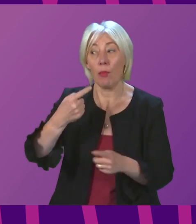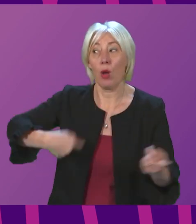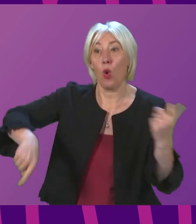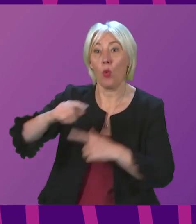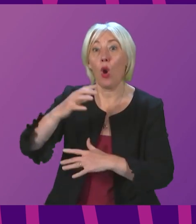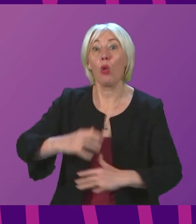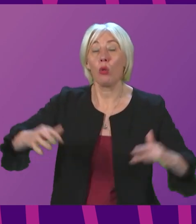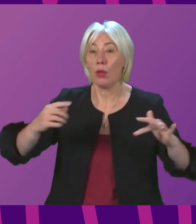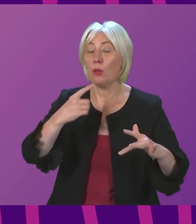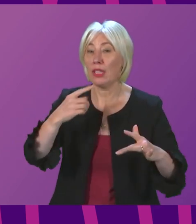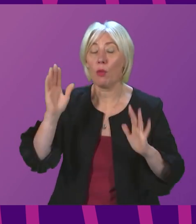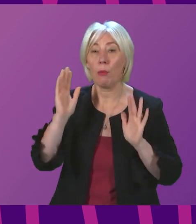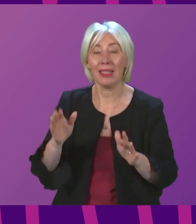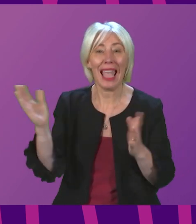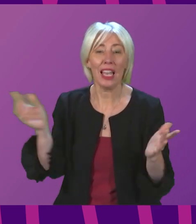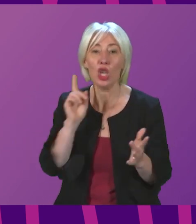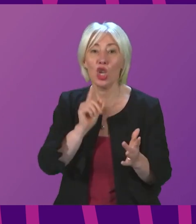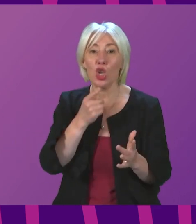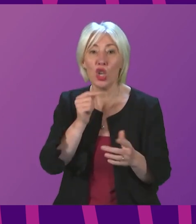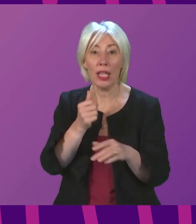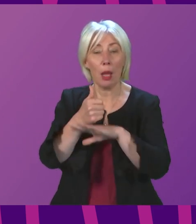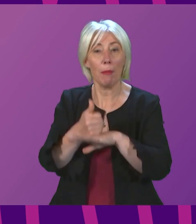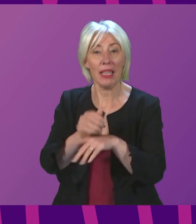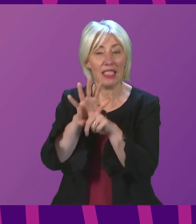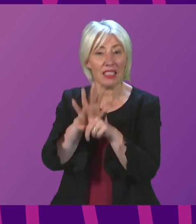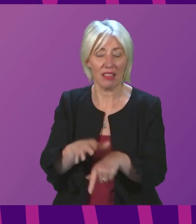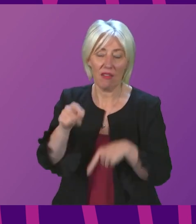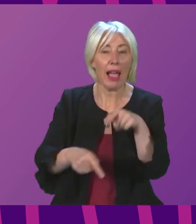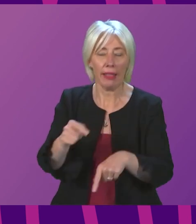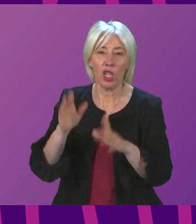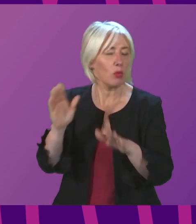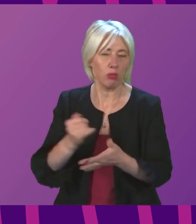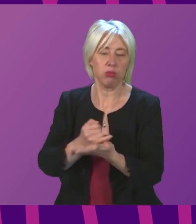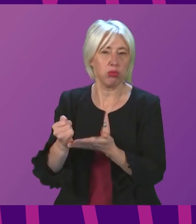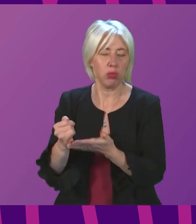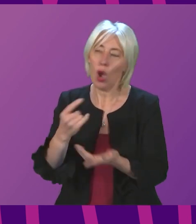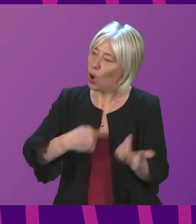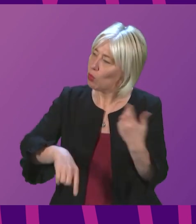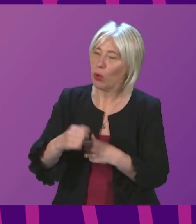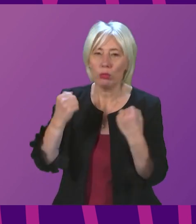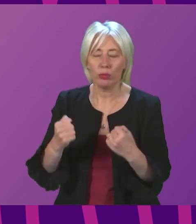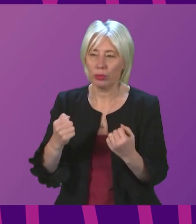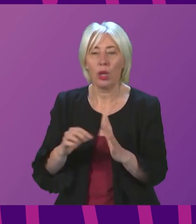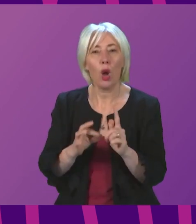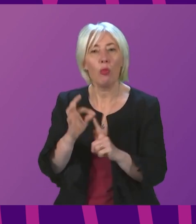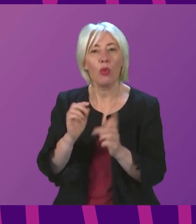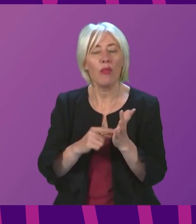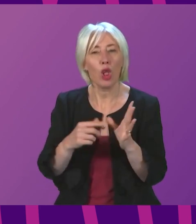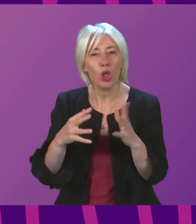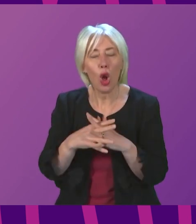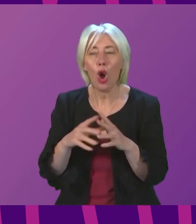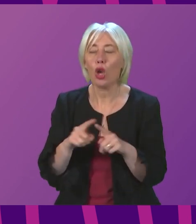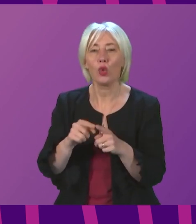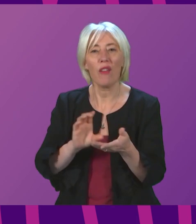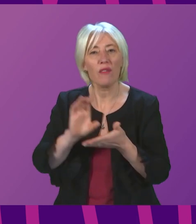together against gender-based violence. The Scottish Government has taken and will continue to take robust action by improving our laws and providing funding